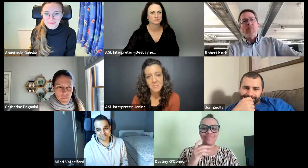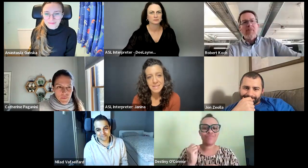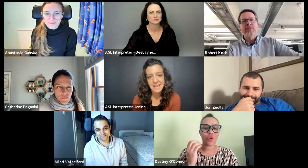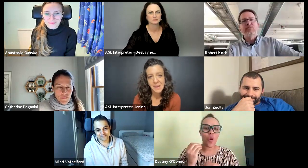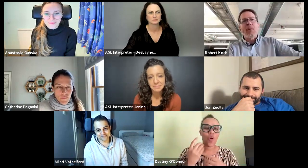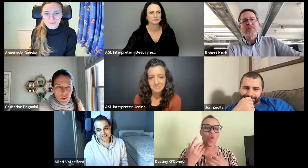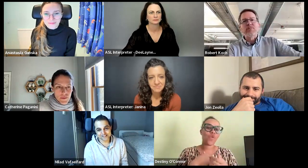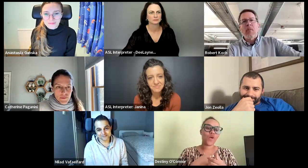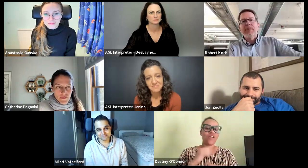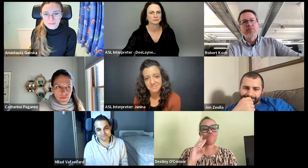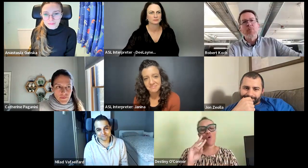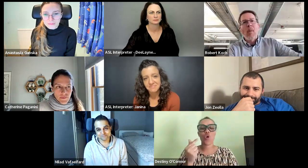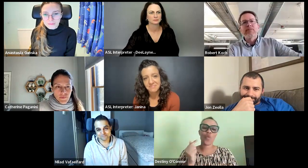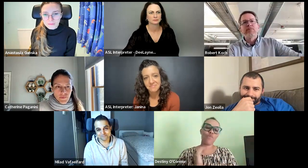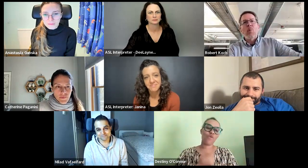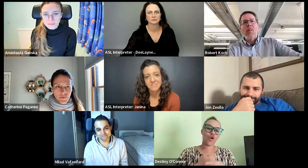And everybody, thank you.